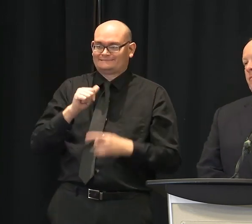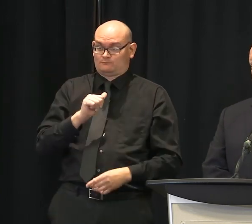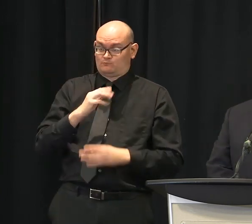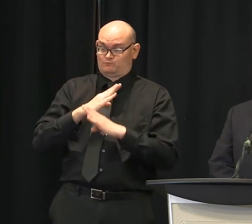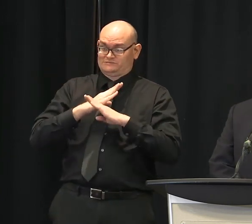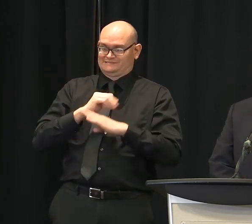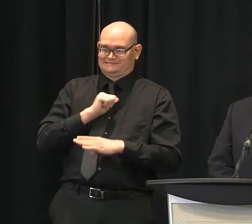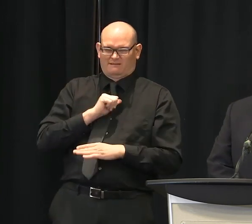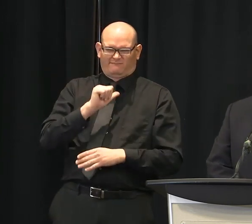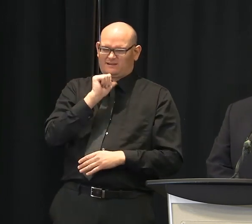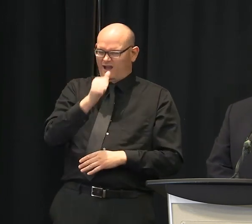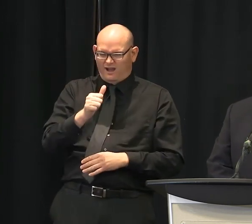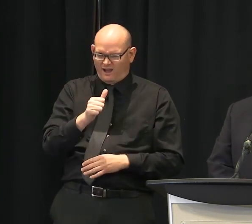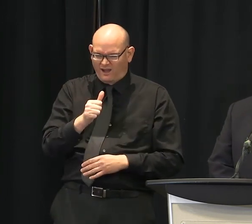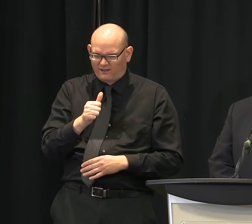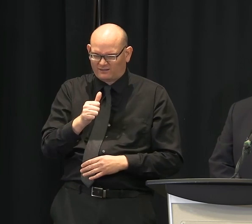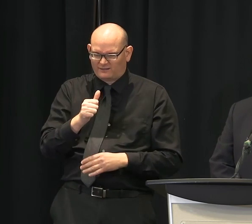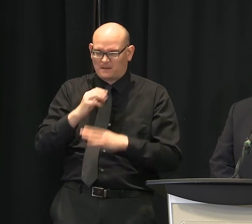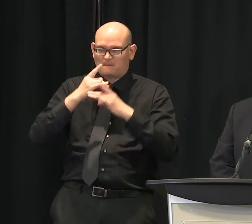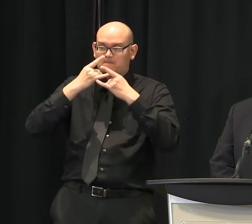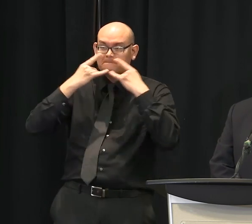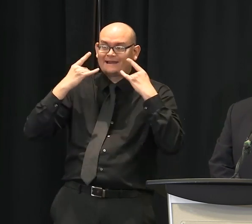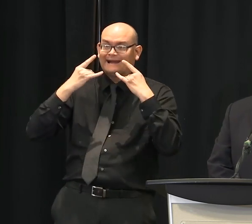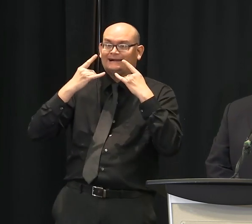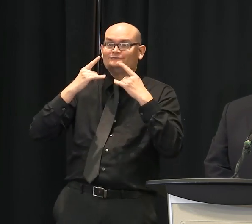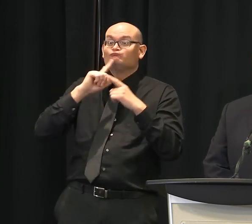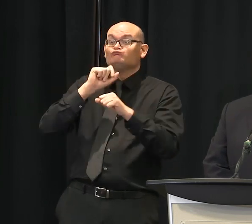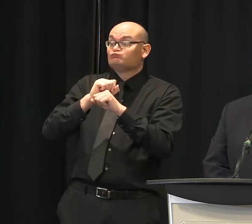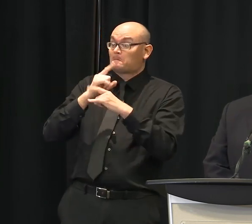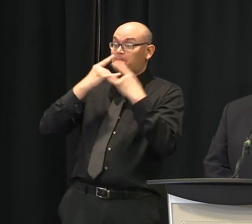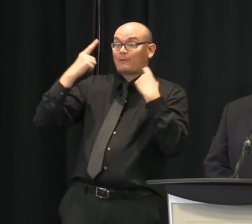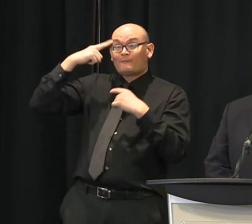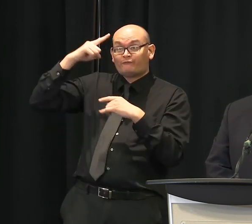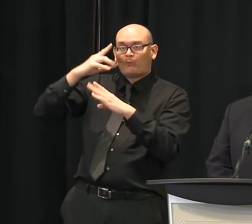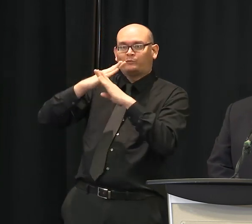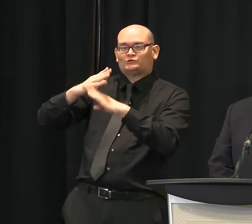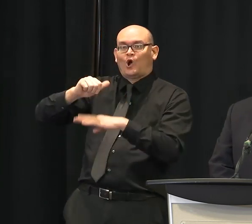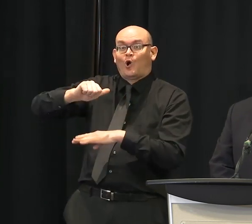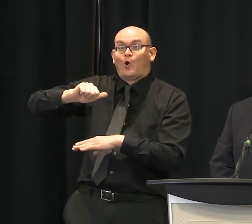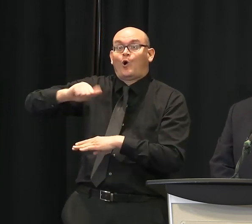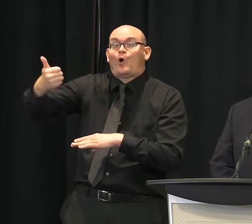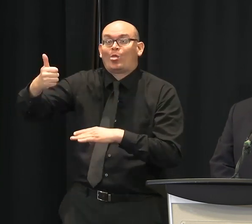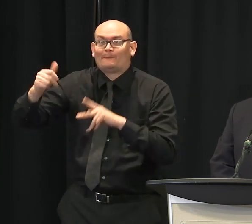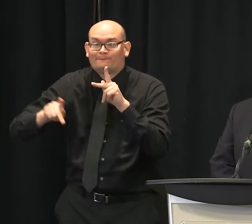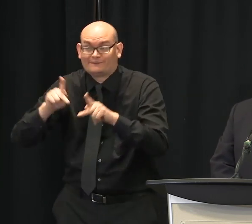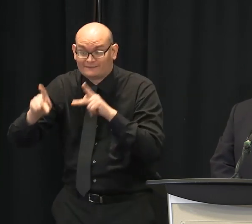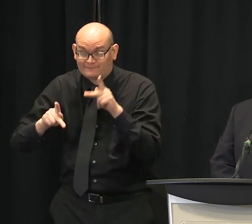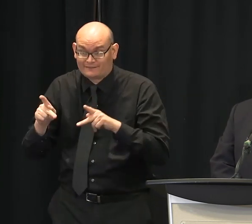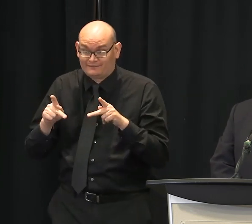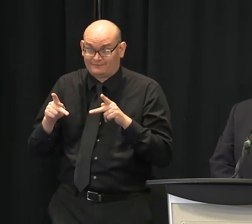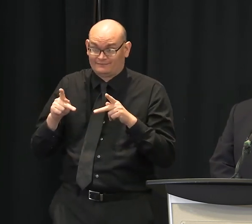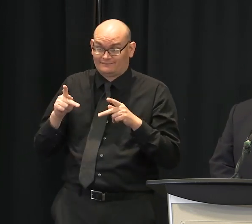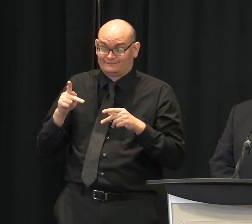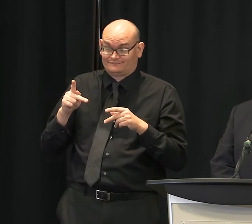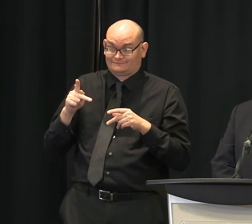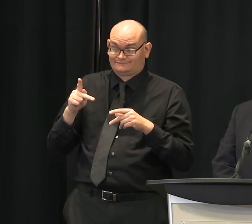the people around you, right? Can you explain that to us as Denzel Washington would say, like I'm in third grade? So we know this is a – you know,